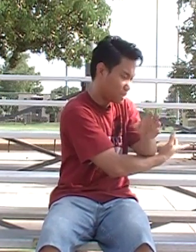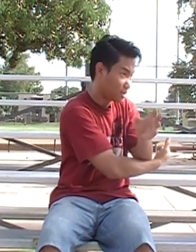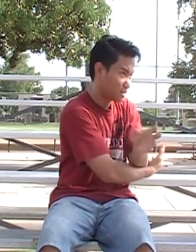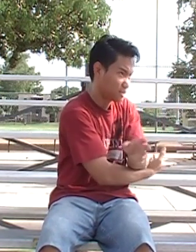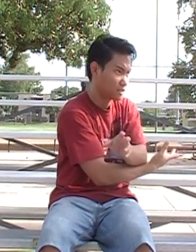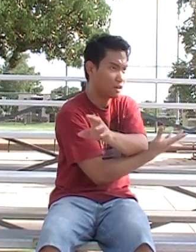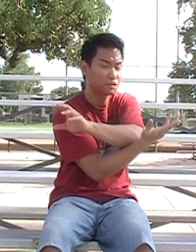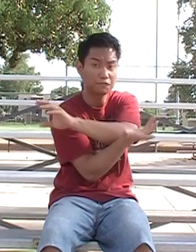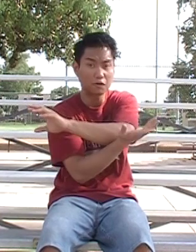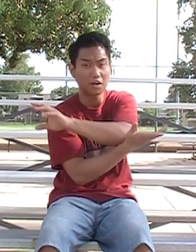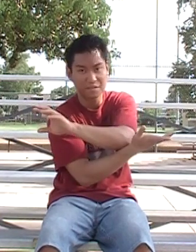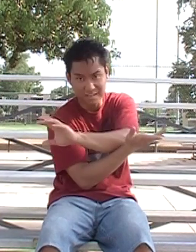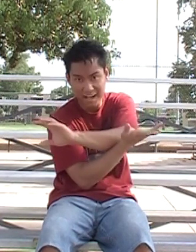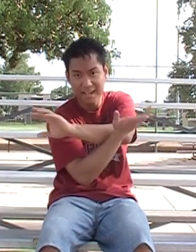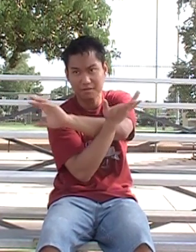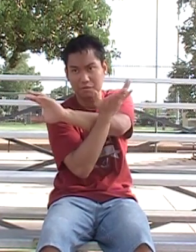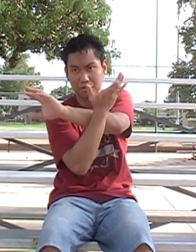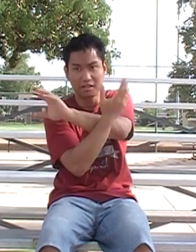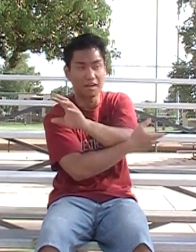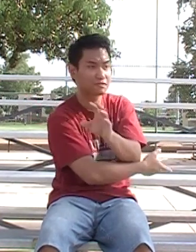letting the other forearm slide through the left.